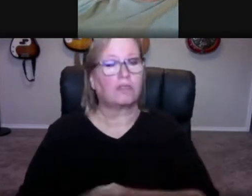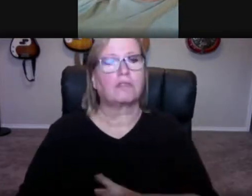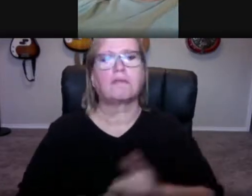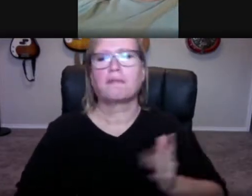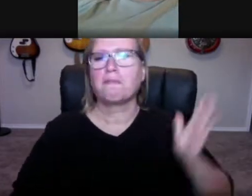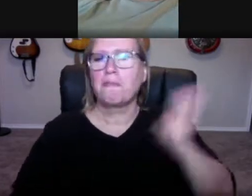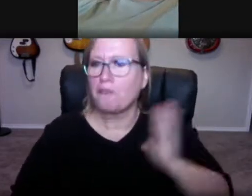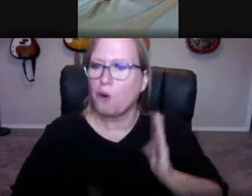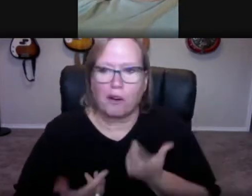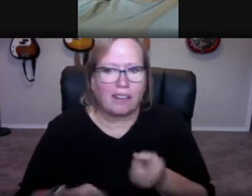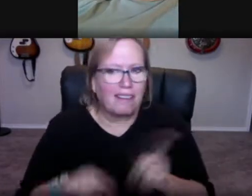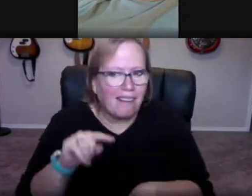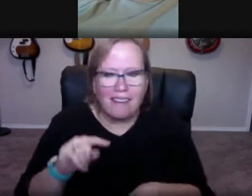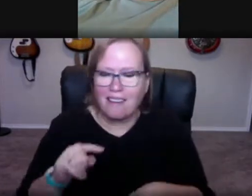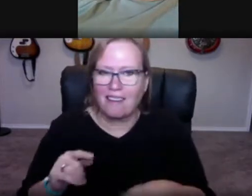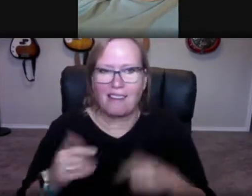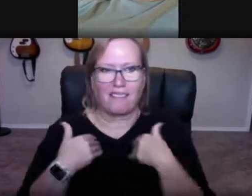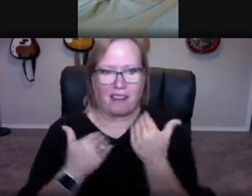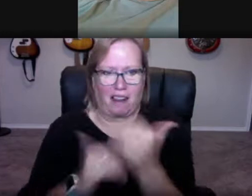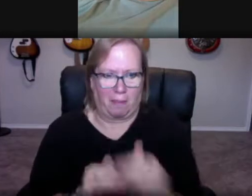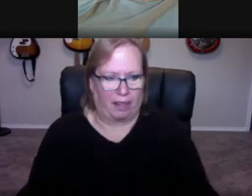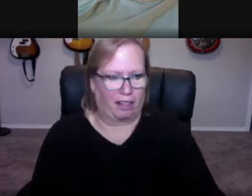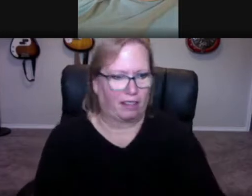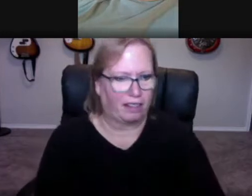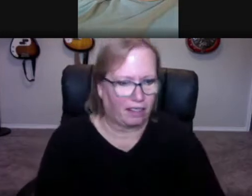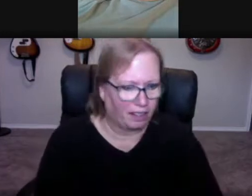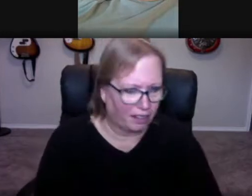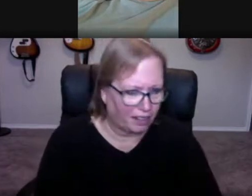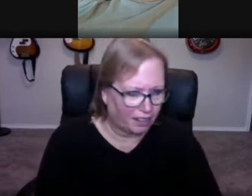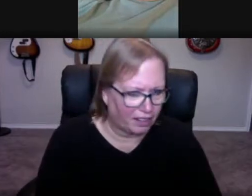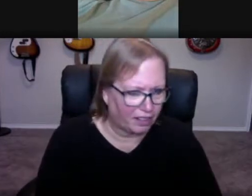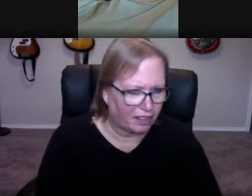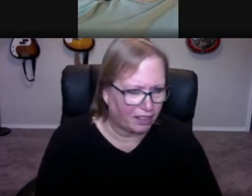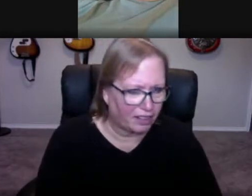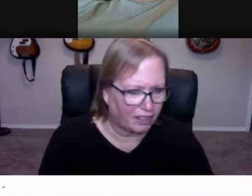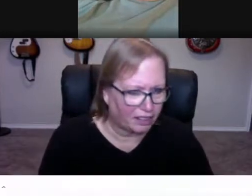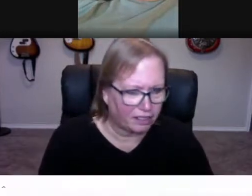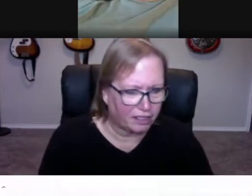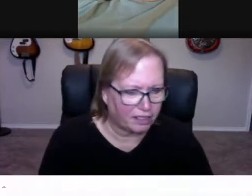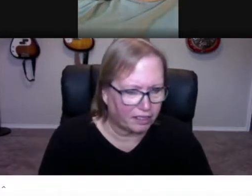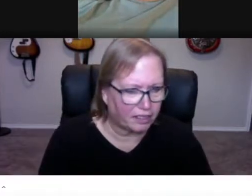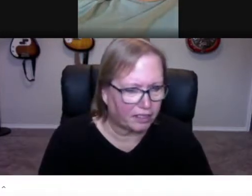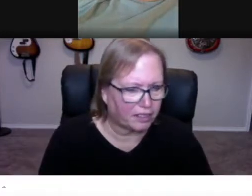That's grid view. Before you couldn't do that. You had a limit